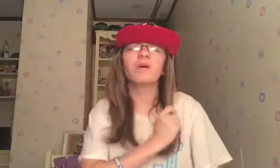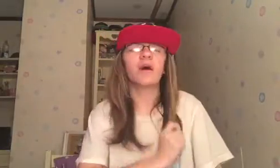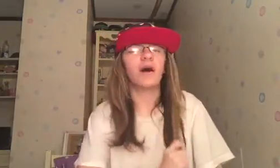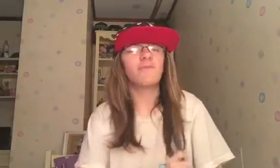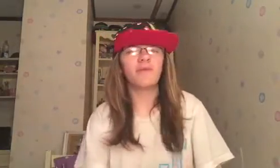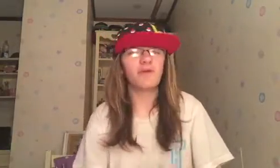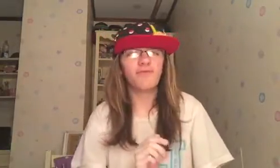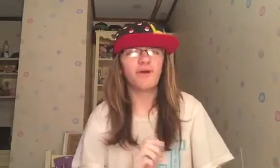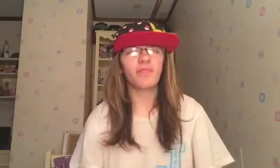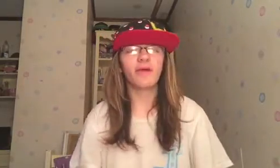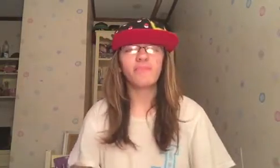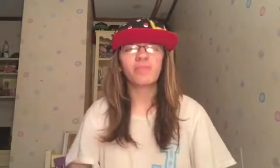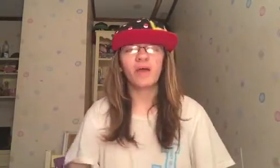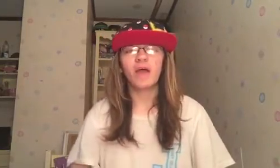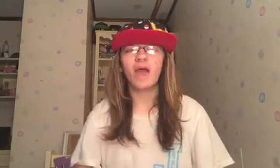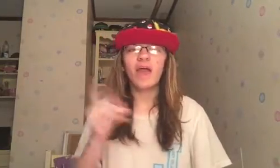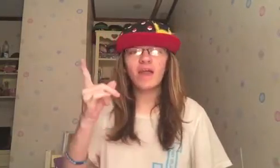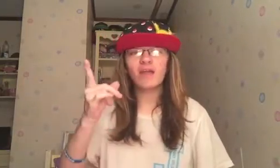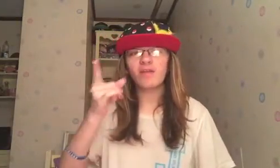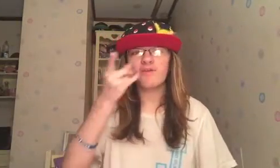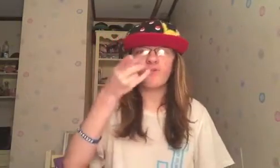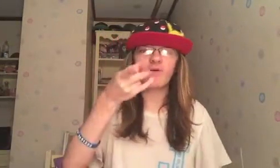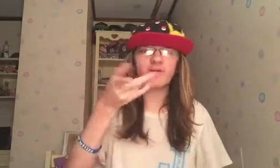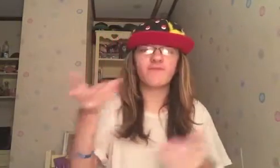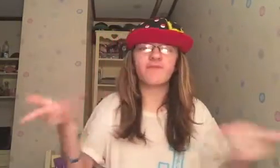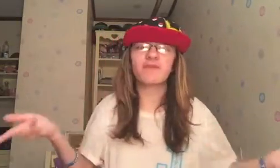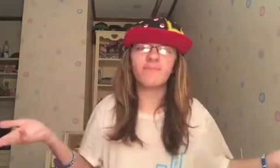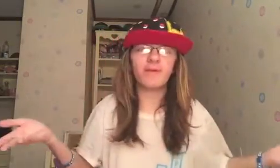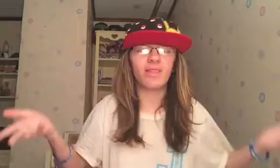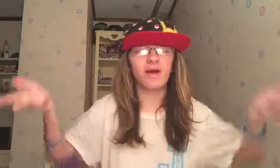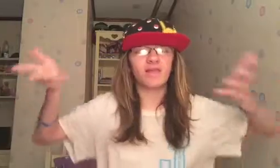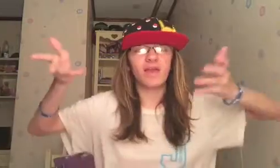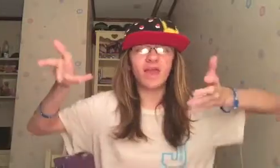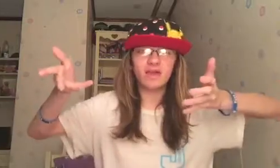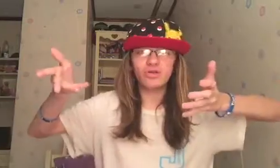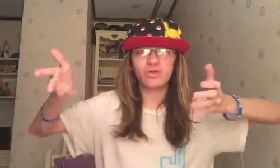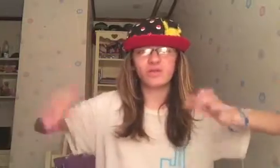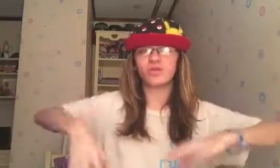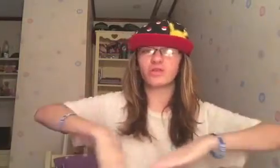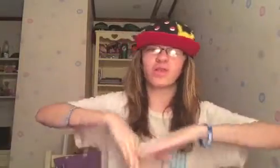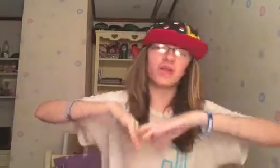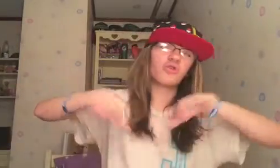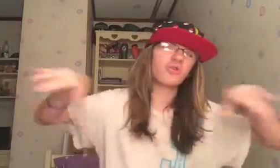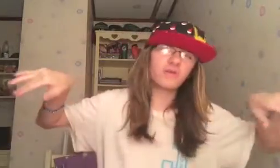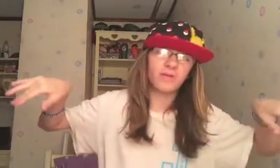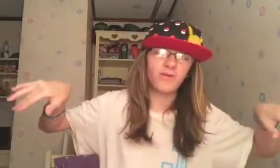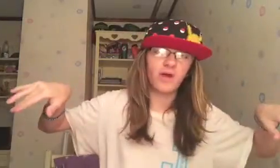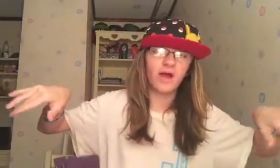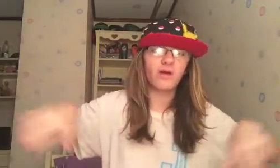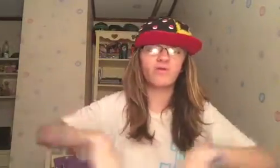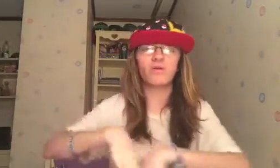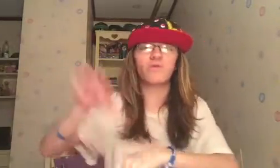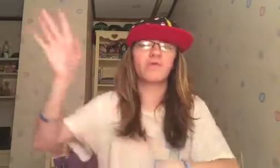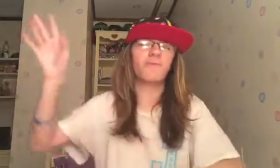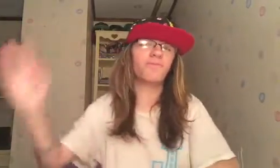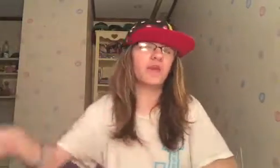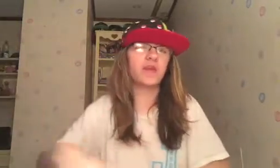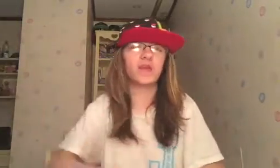I'm very friendly. And, of course, if you see me in Las Angeles. Just like cruising around. Going to the beach.